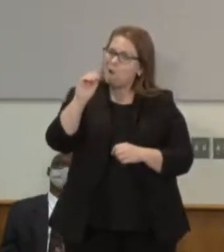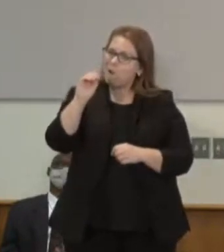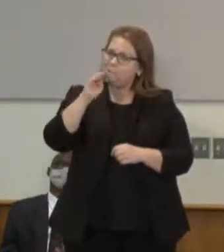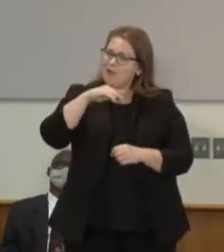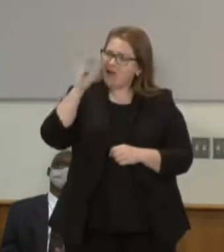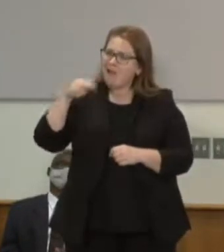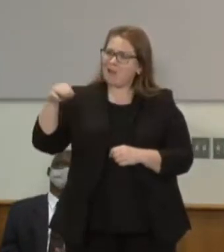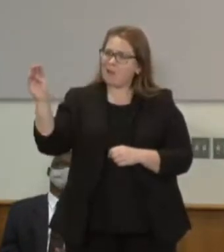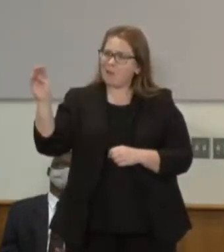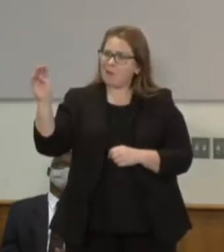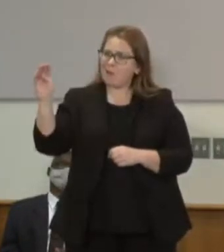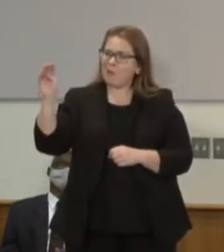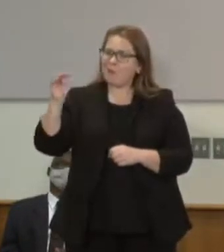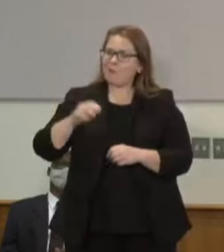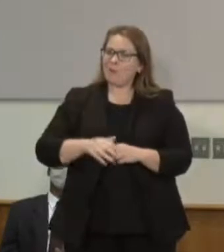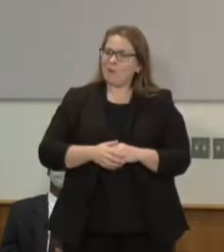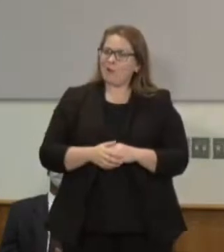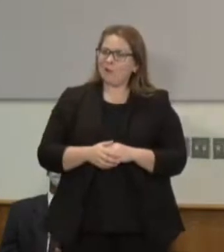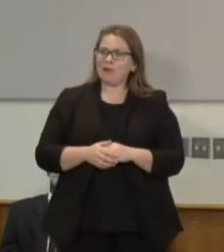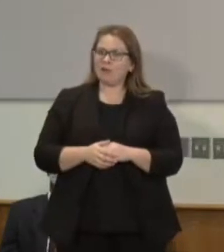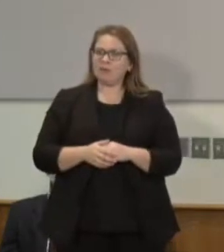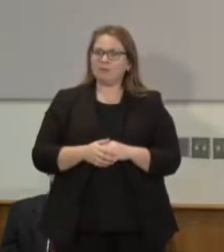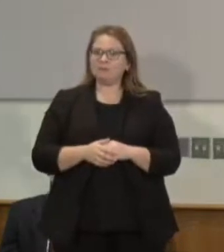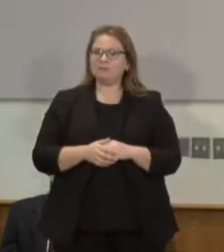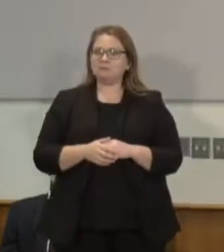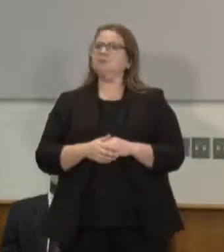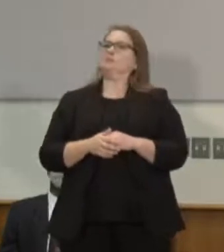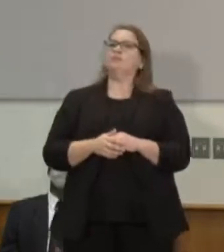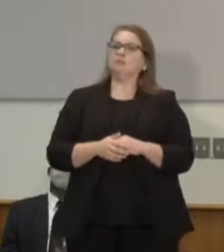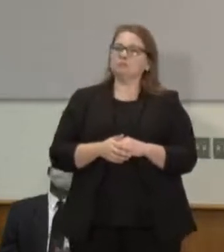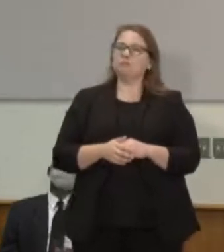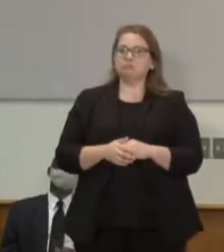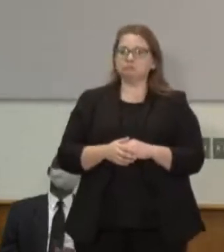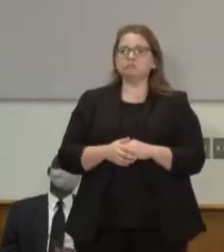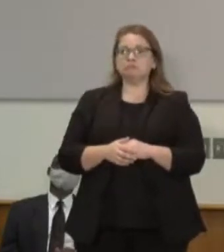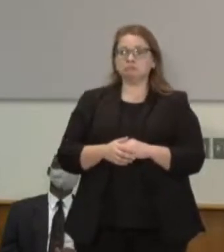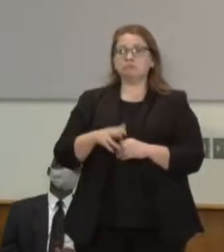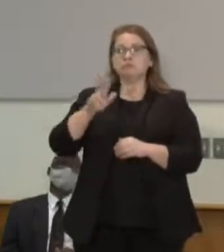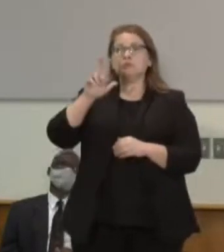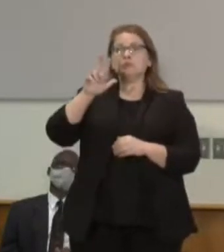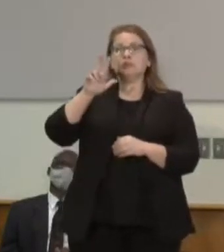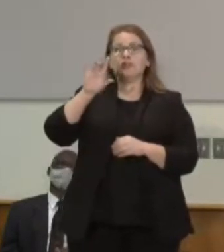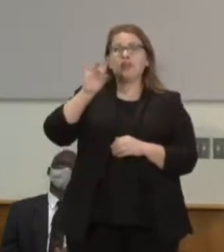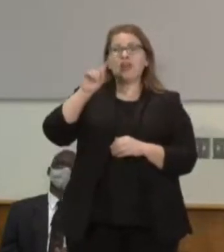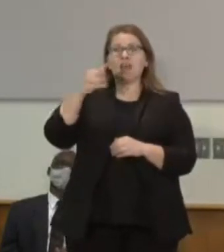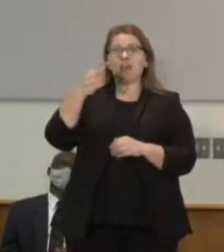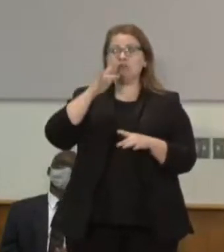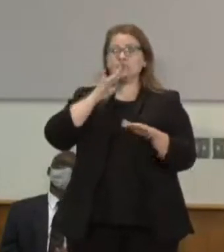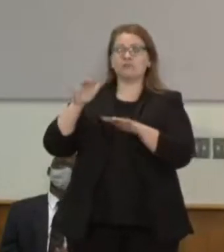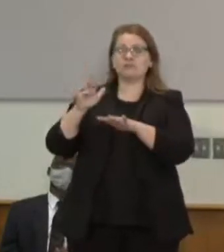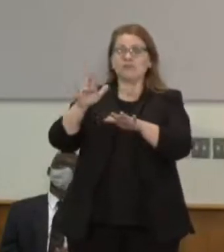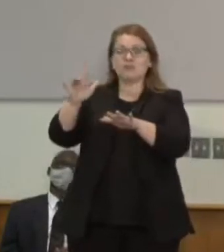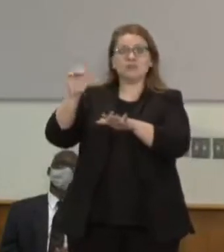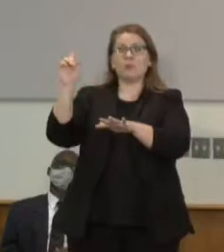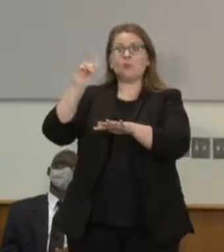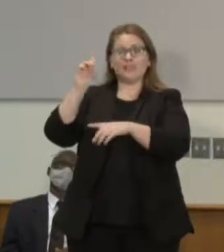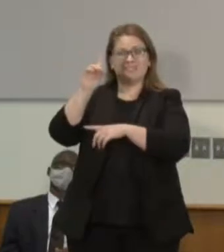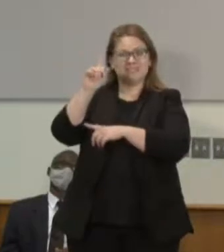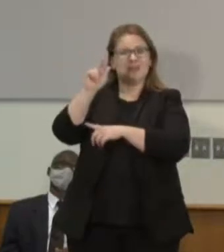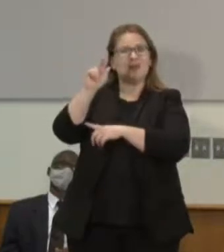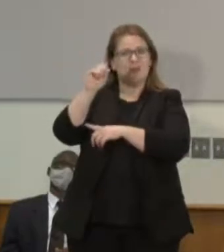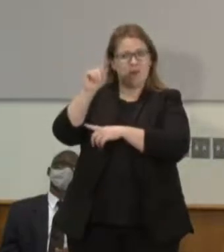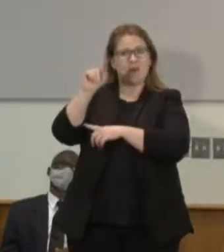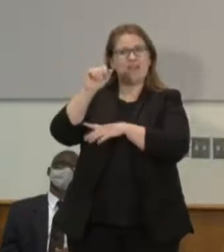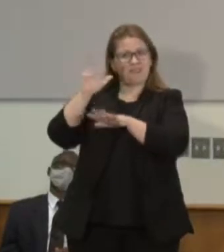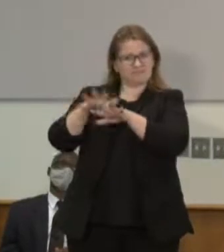38 Dakota were hung there is a lot of emotion around this as there were with the painting in the Capitol as there were with Bidet McCoskey as